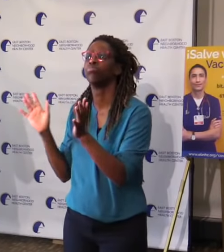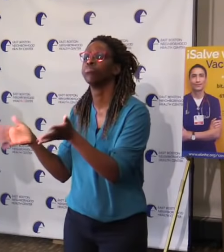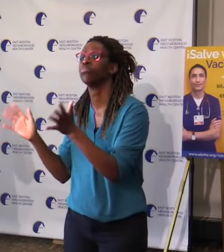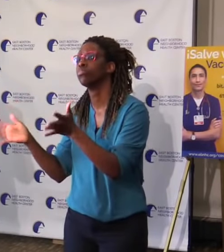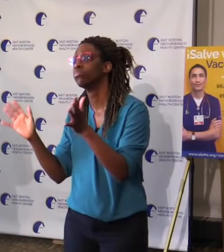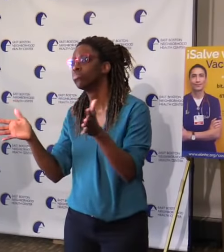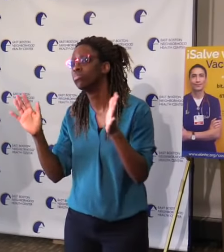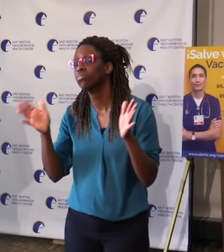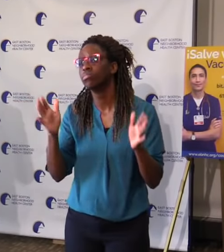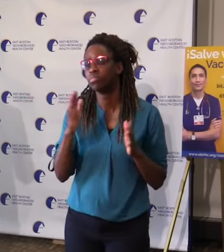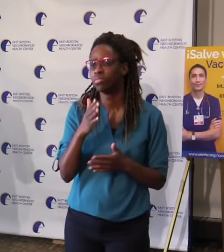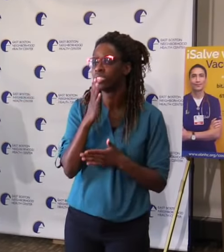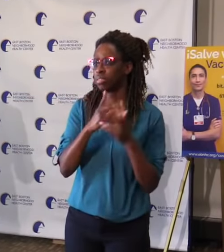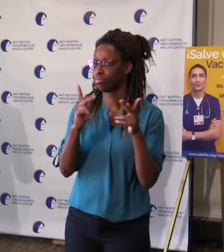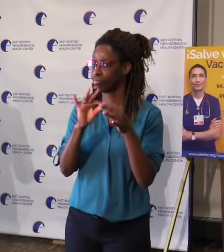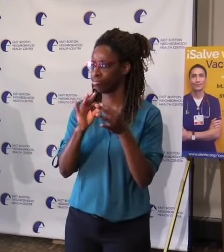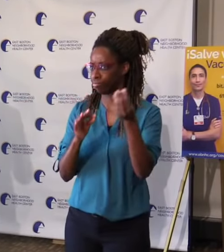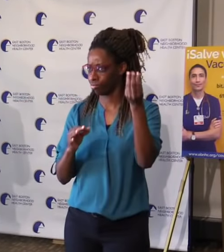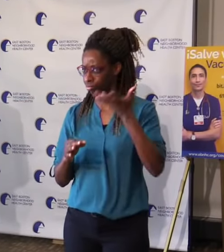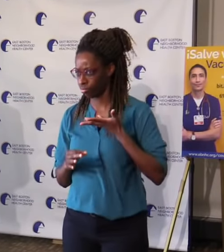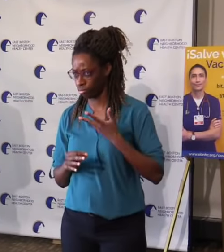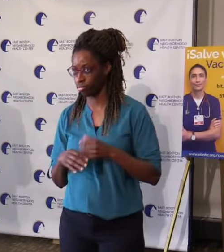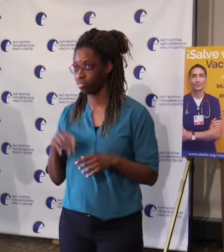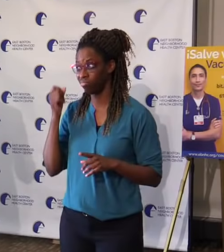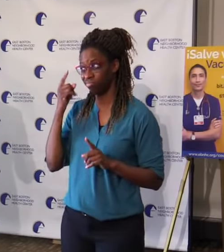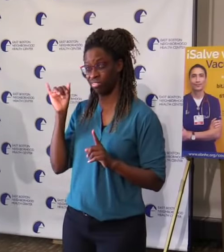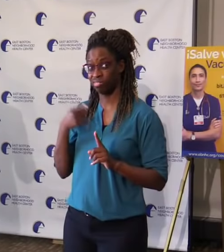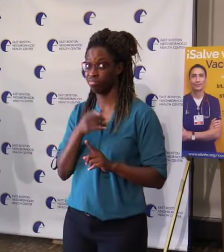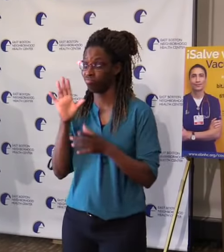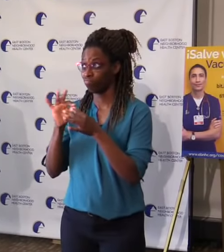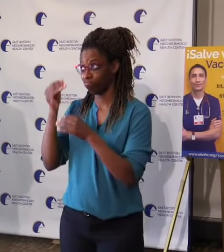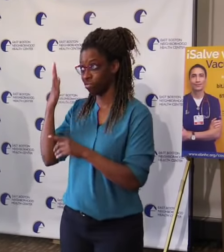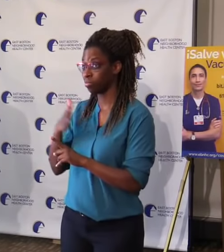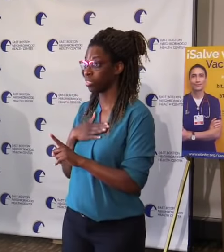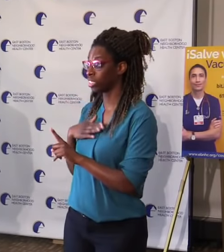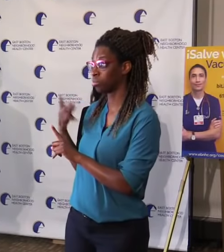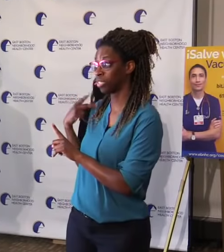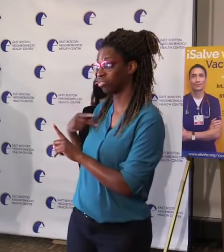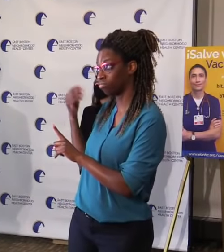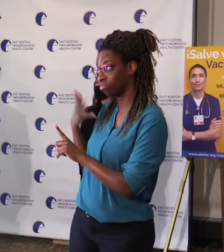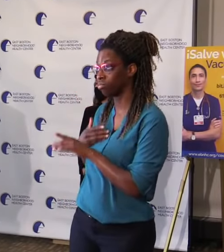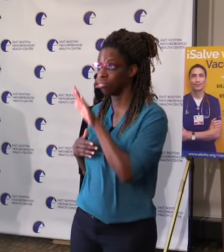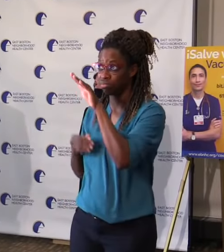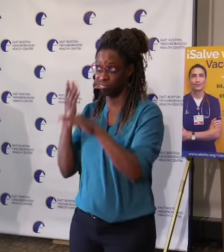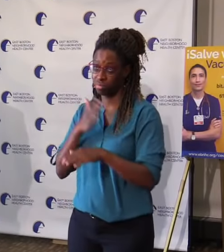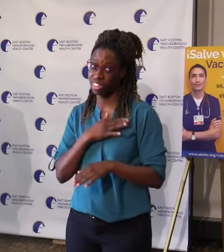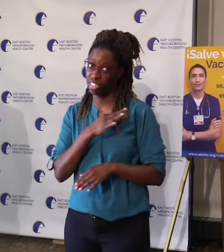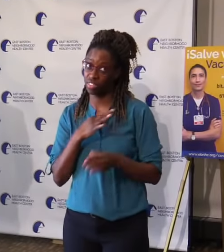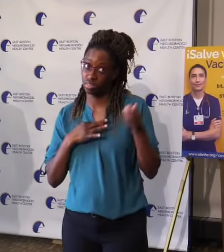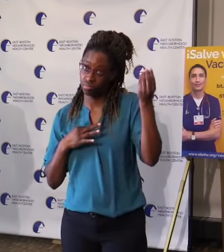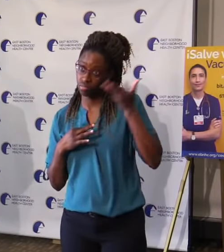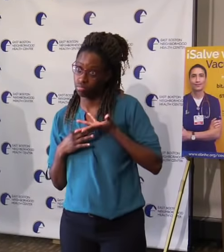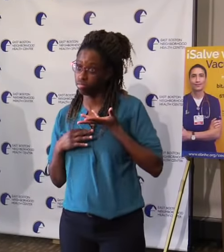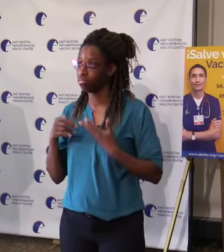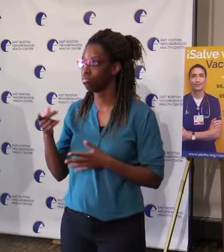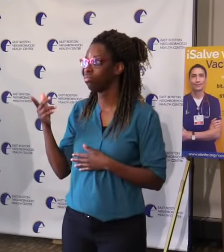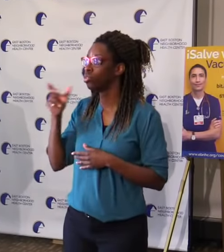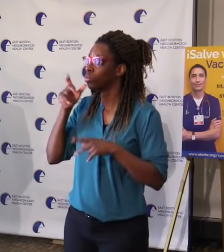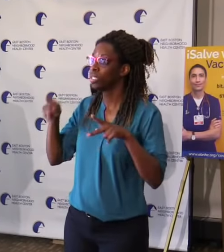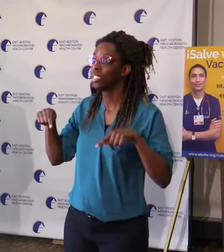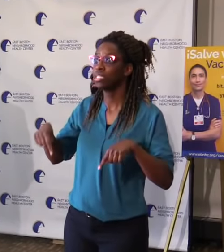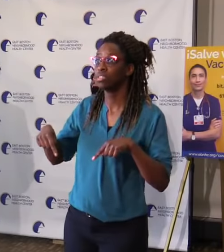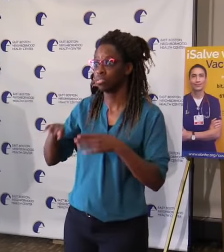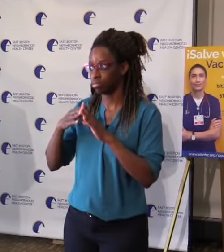from their patients, they're hearing from their staff, they're hearing from their residents, they're hearing from others who are